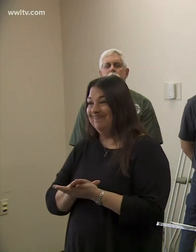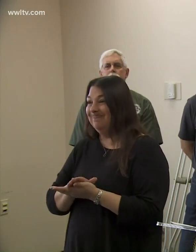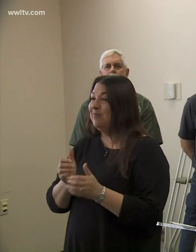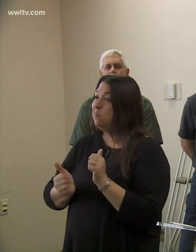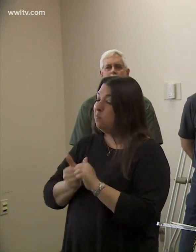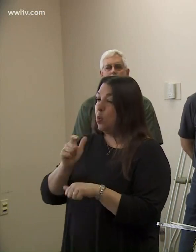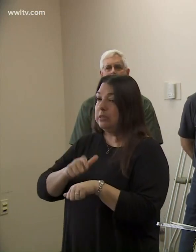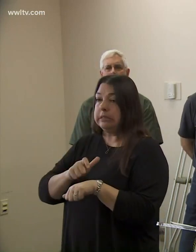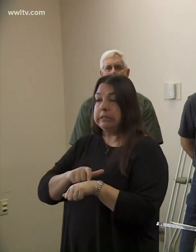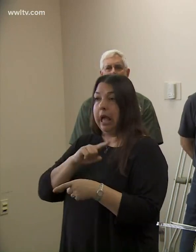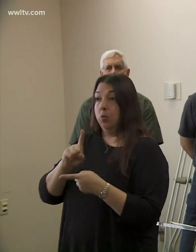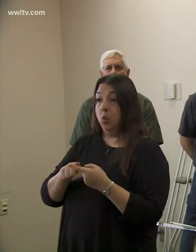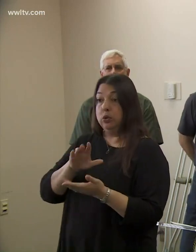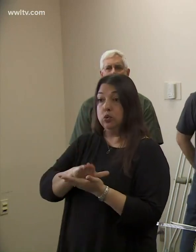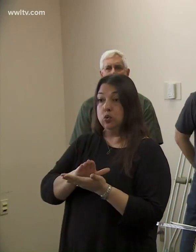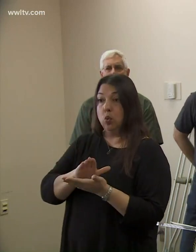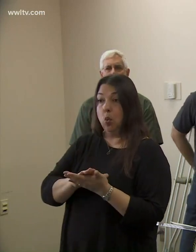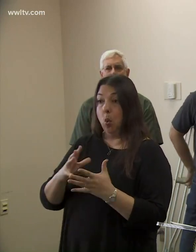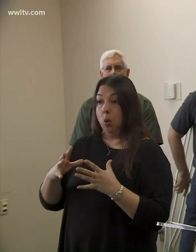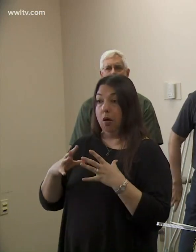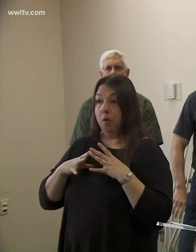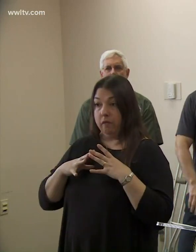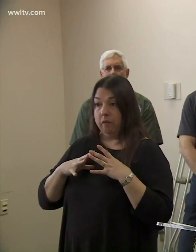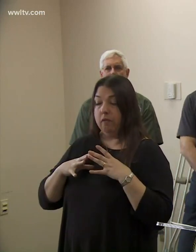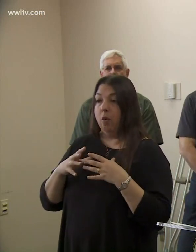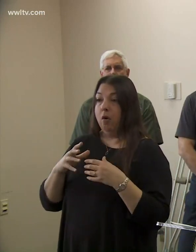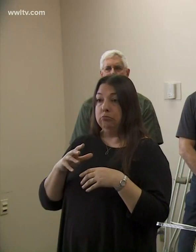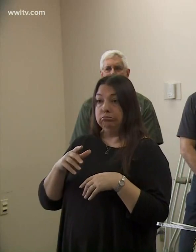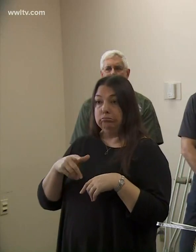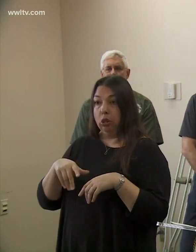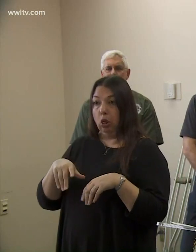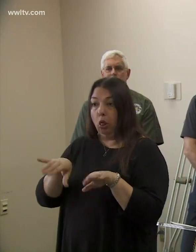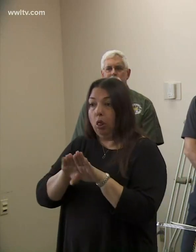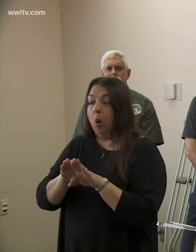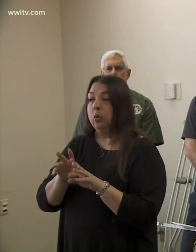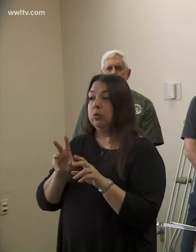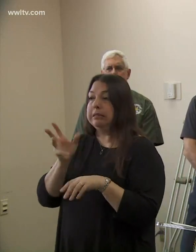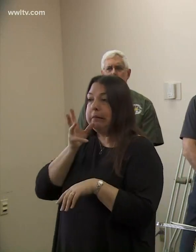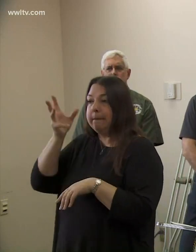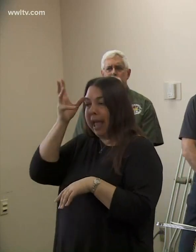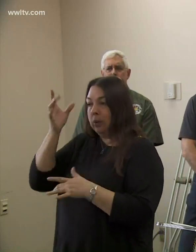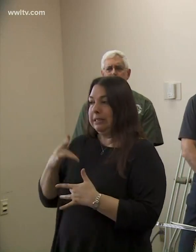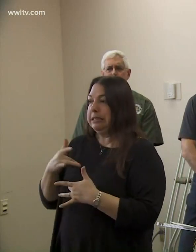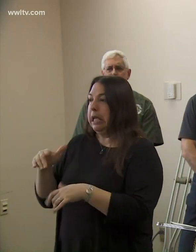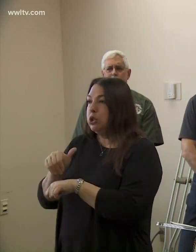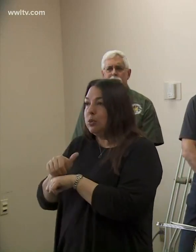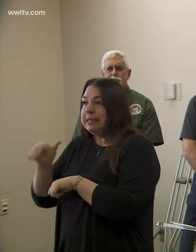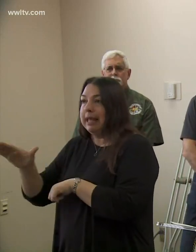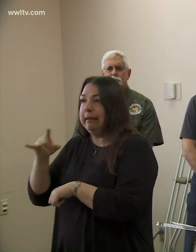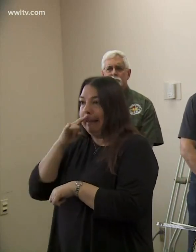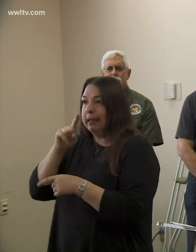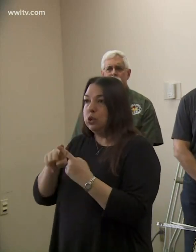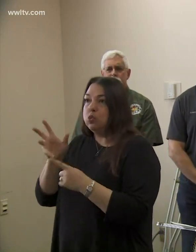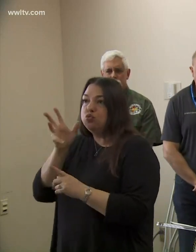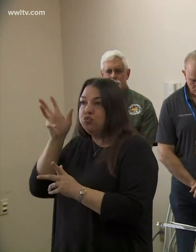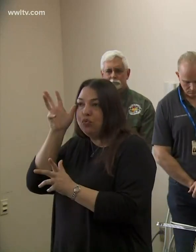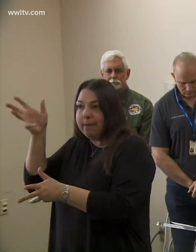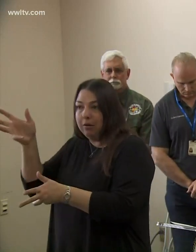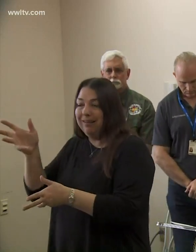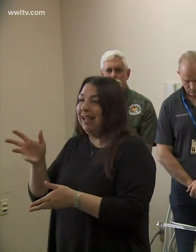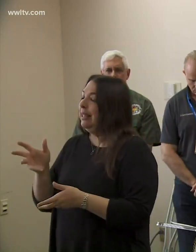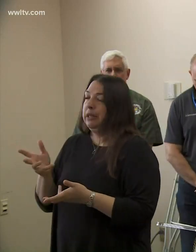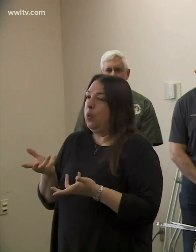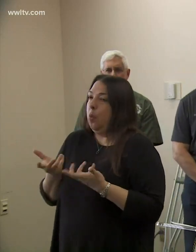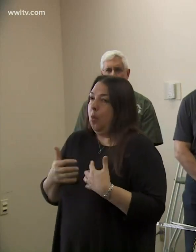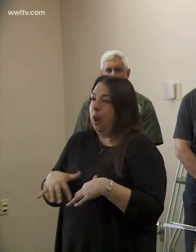oftentimes when school is out of session, um, parents often send their kids to grandpa and grandma. And that's exactly where